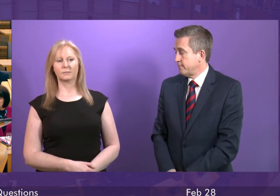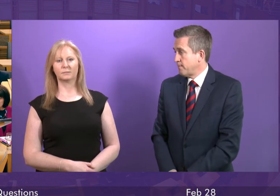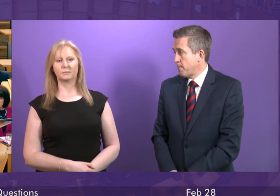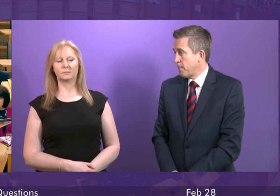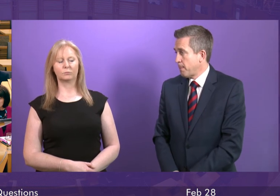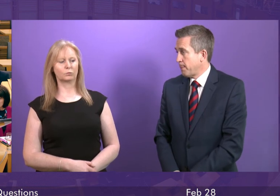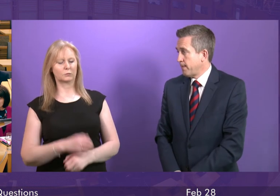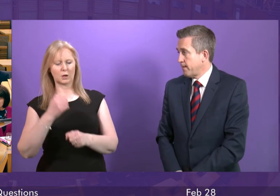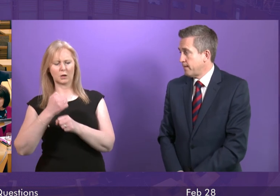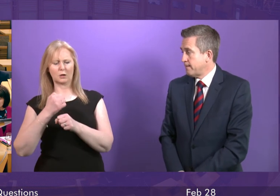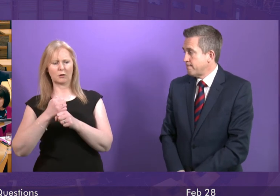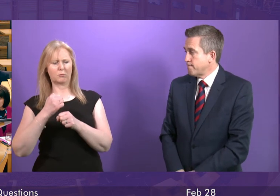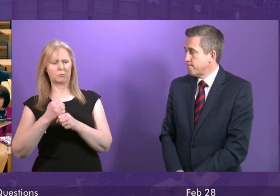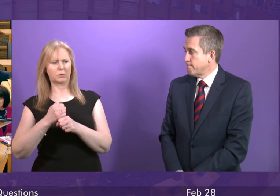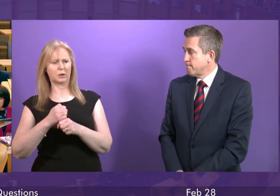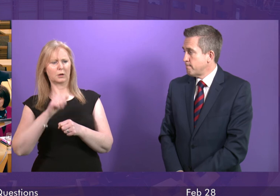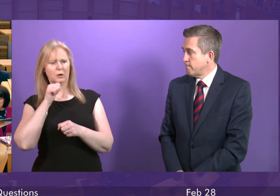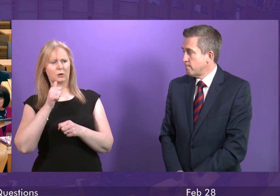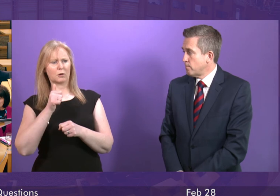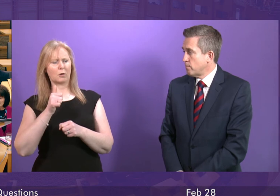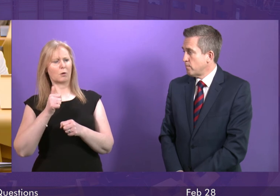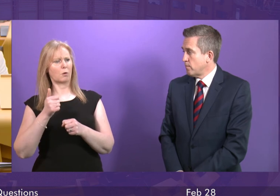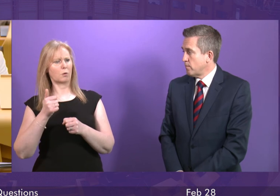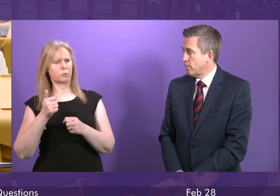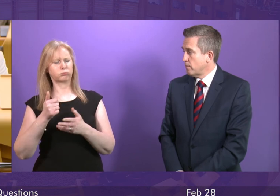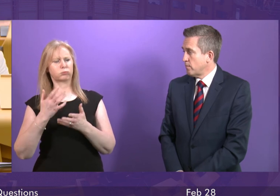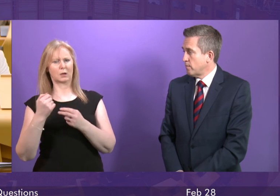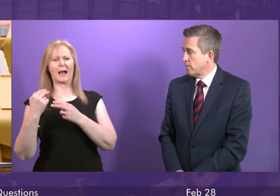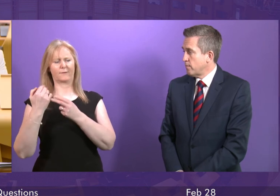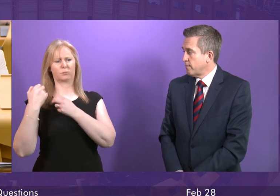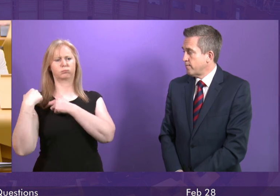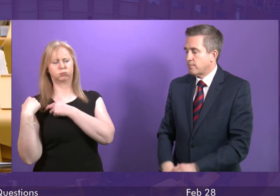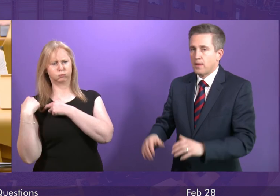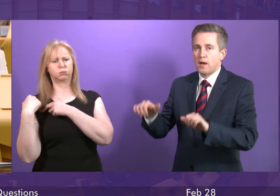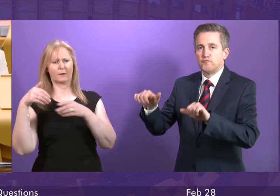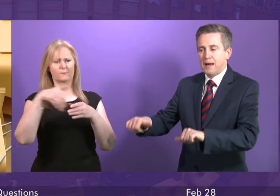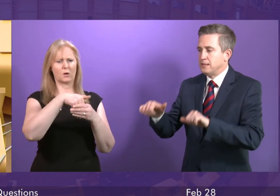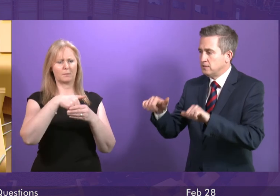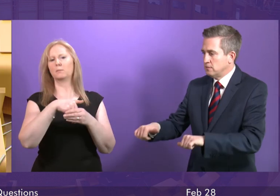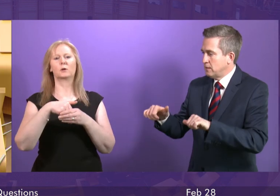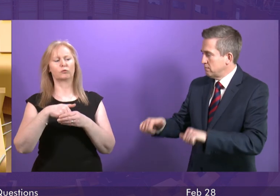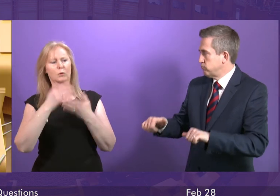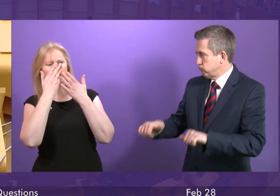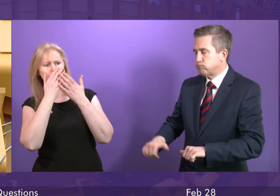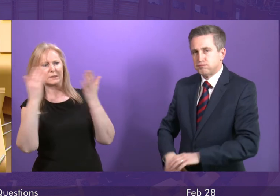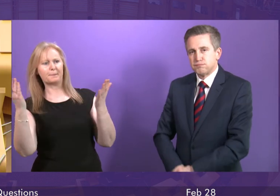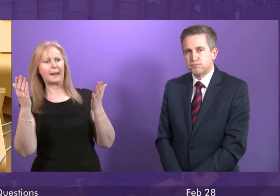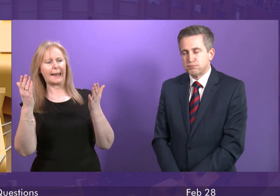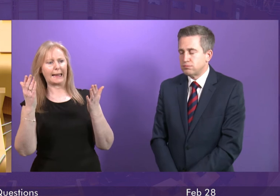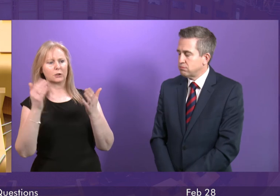the government doesn't take a passive role in any of these things, but we do respect negotiations, and